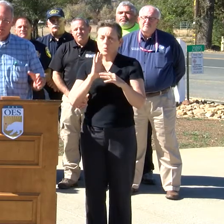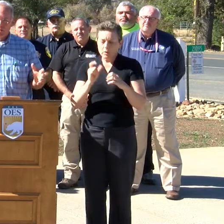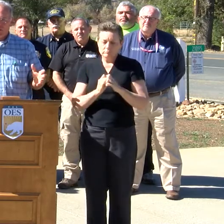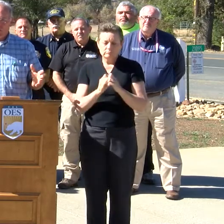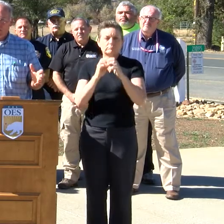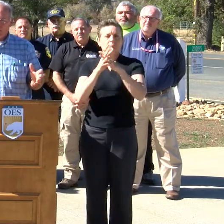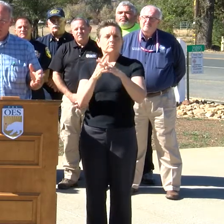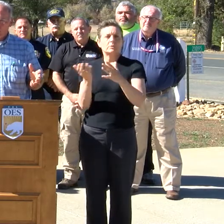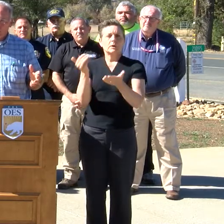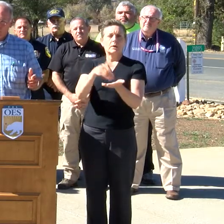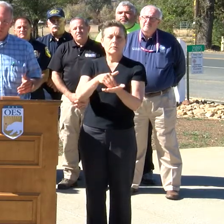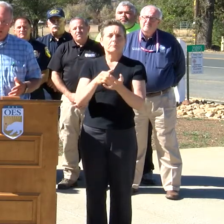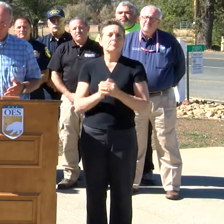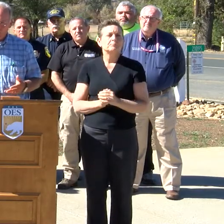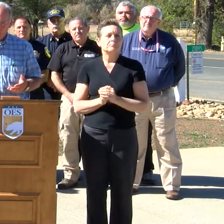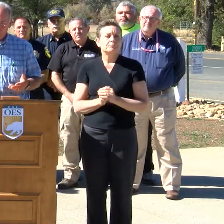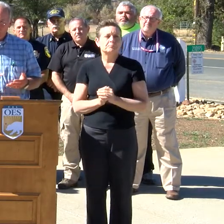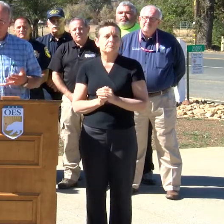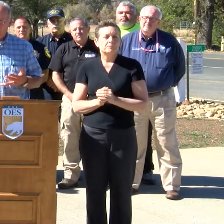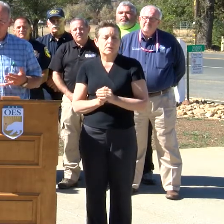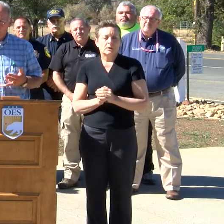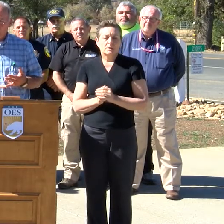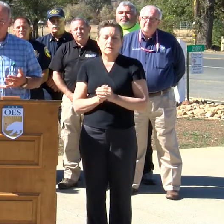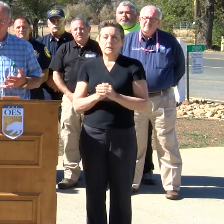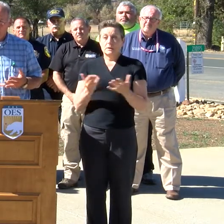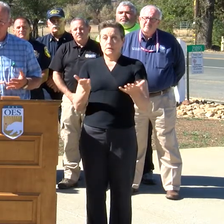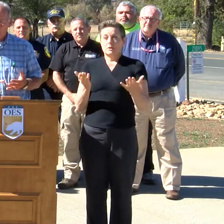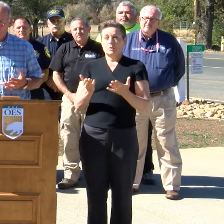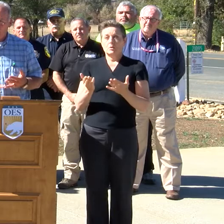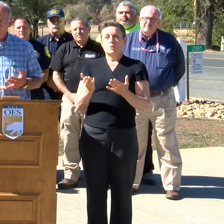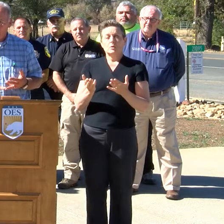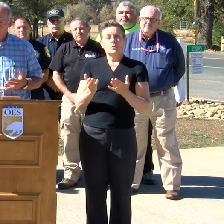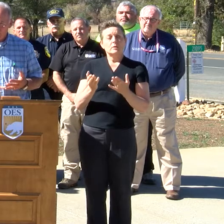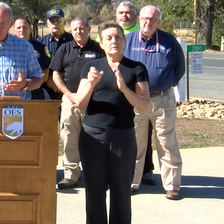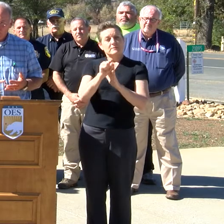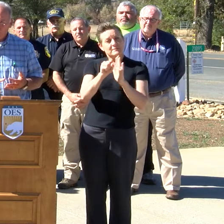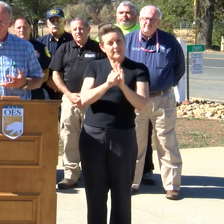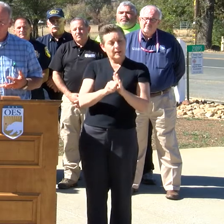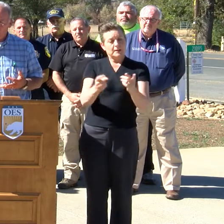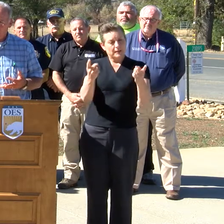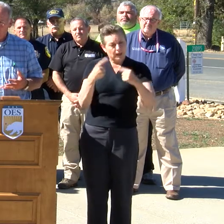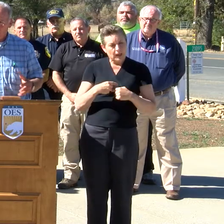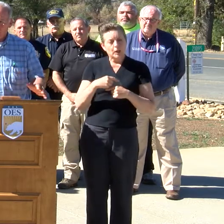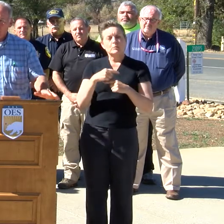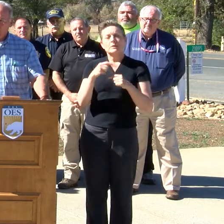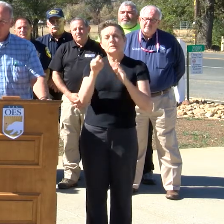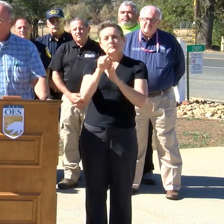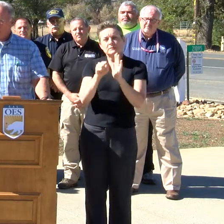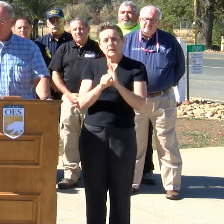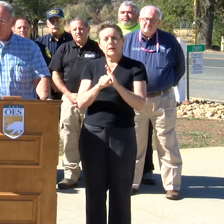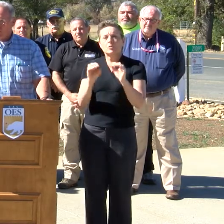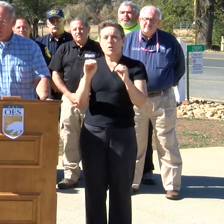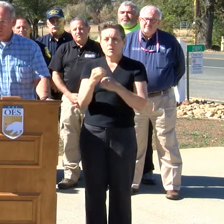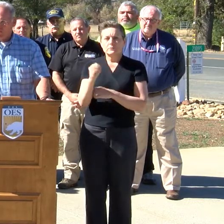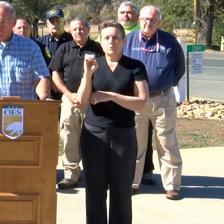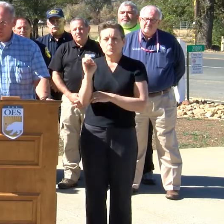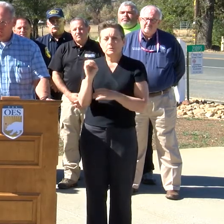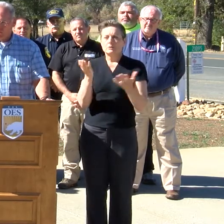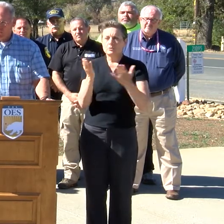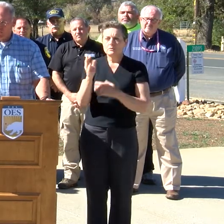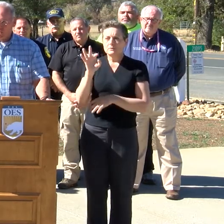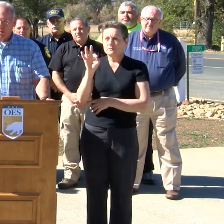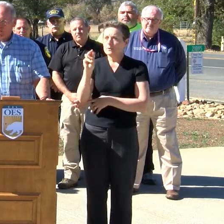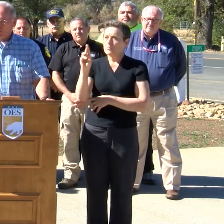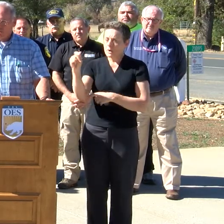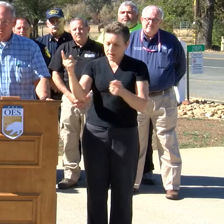situation here with the State of California being here, State OES, FEMA being here, we could not do it without these